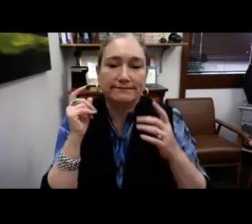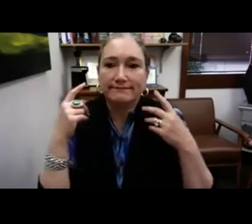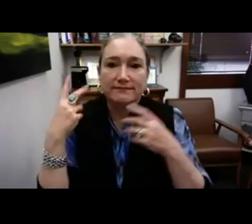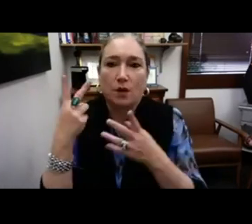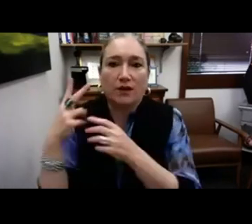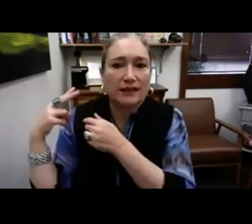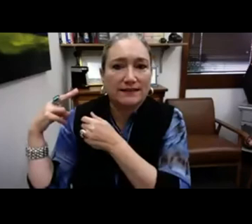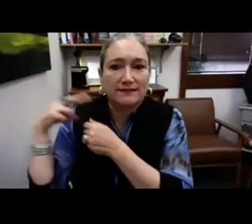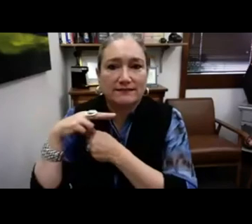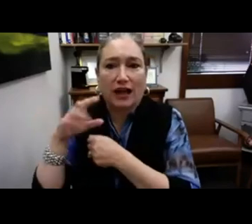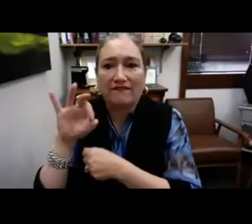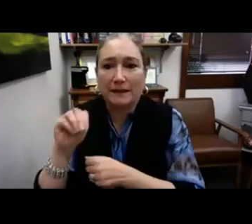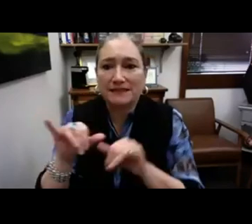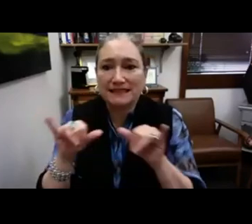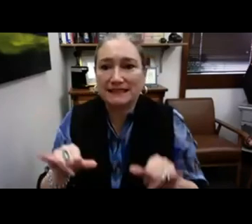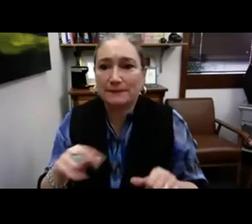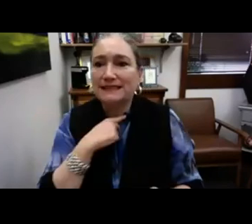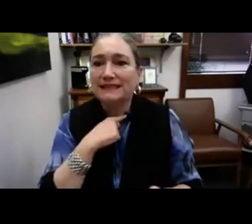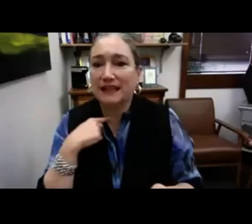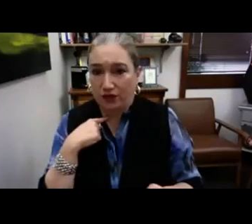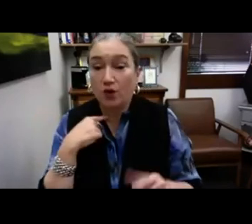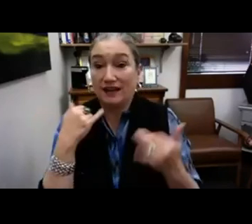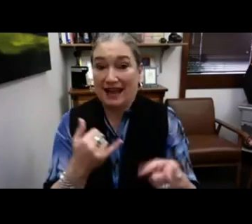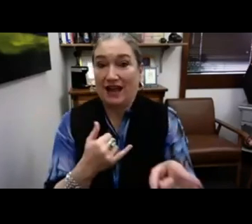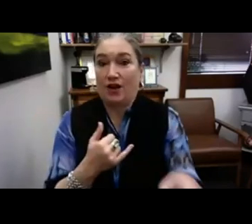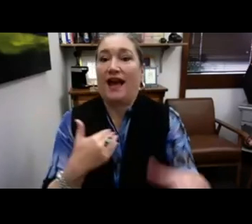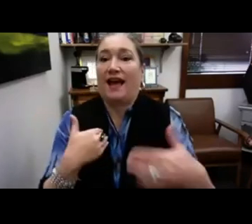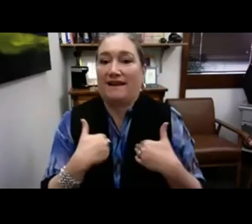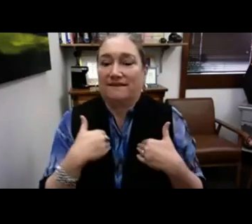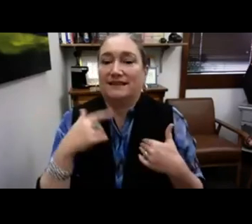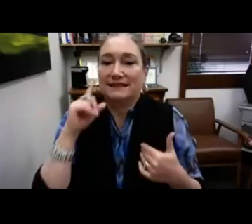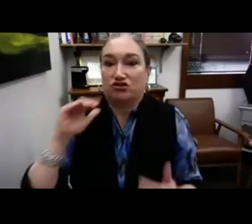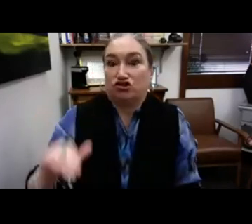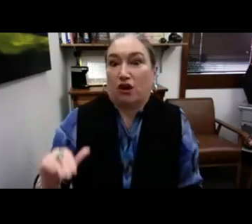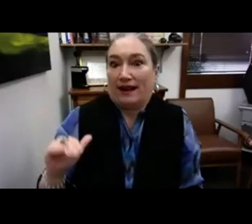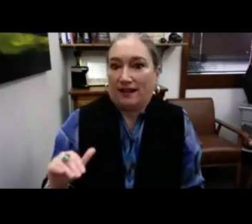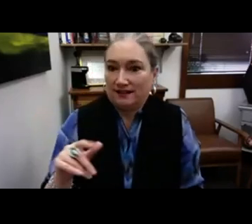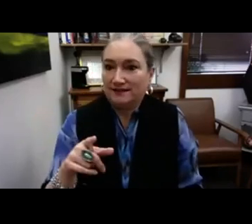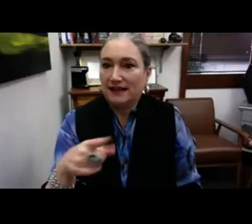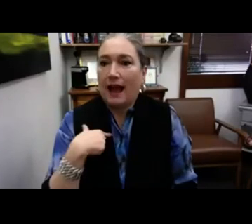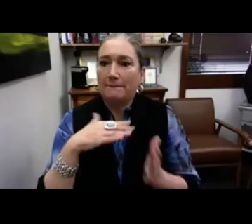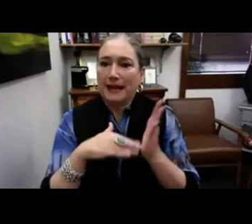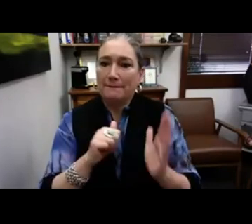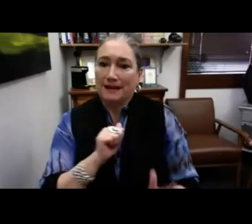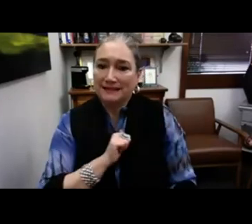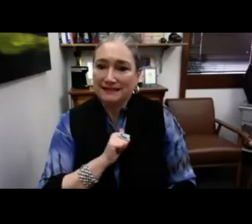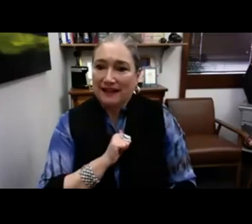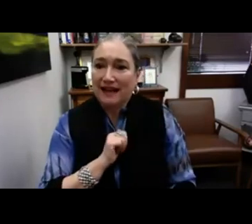So this is the same person, Laura, that cut off the FM system. So this is another piece of artwork from Laura.